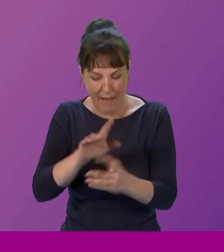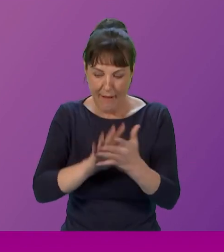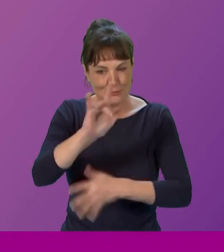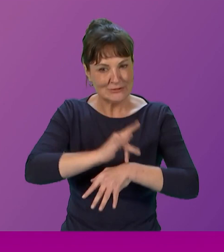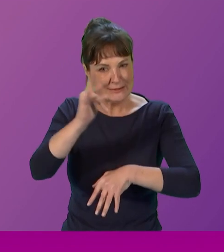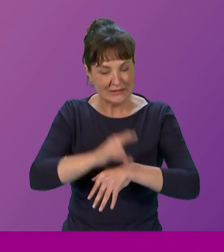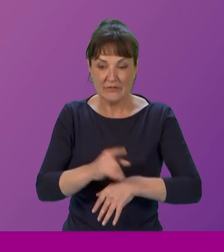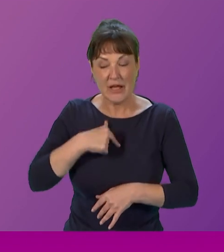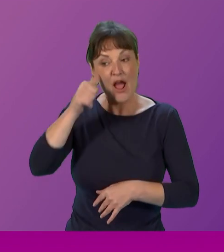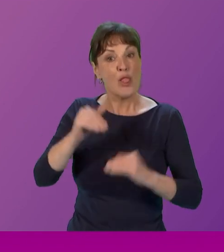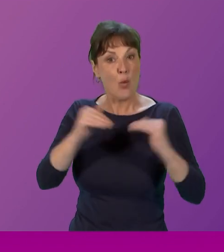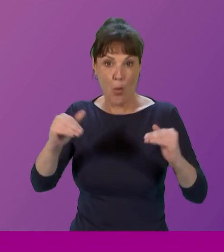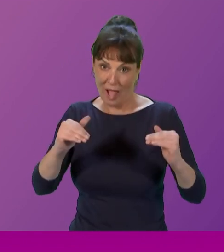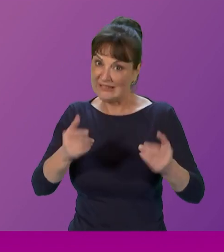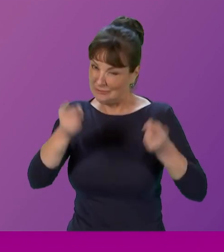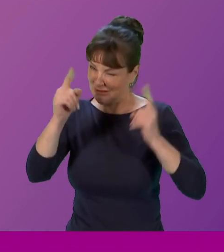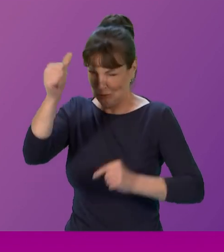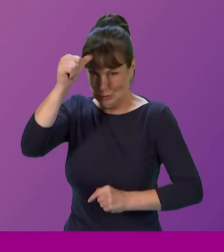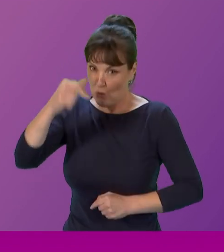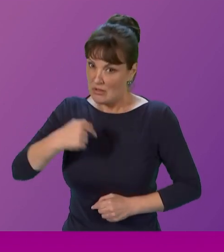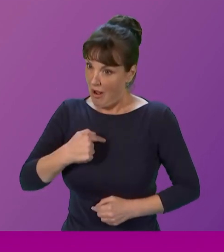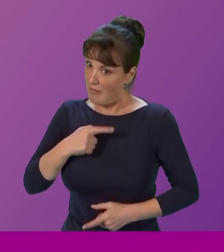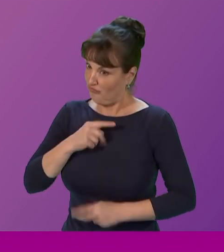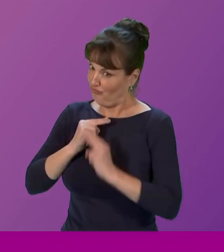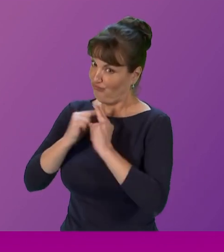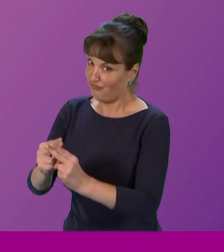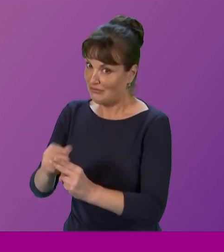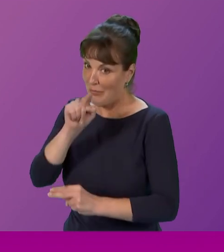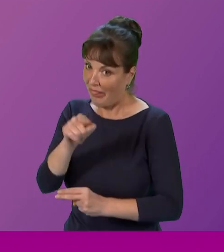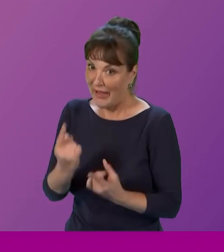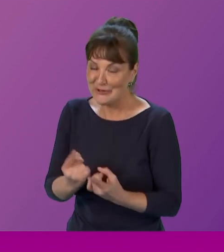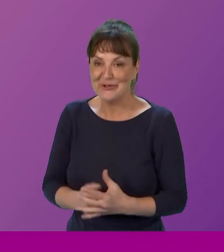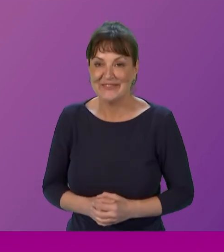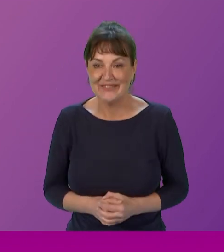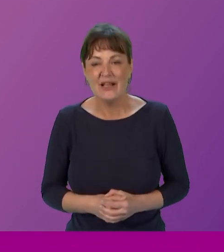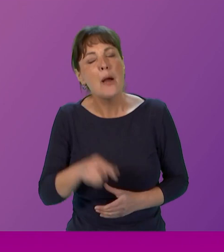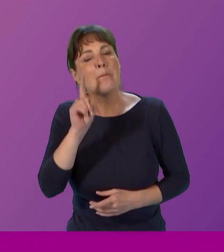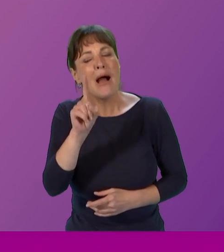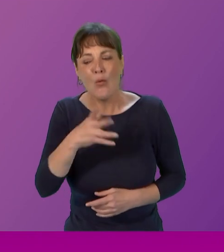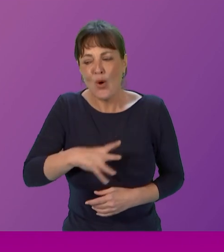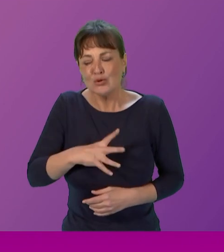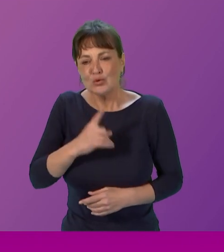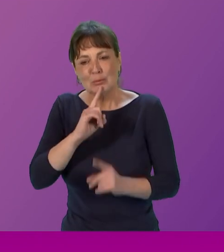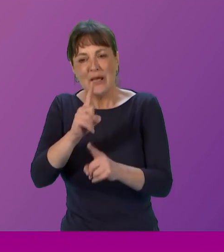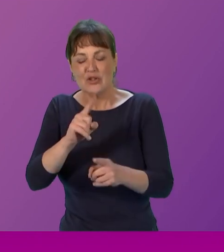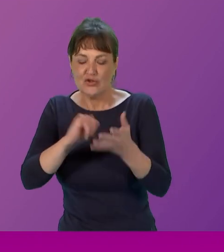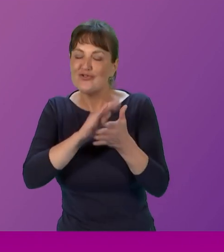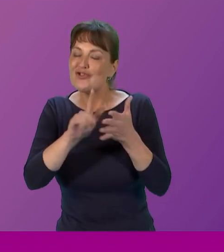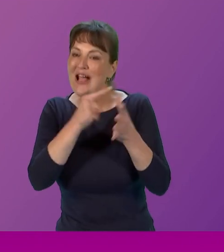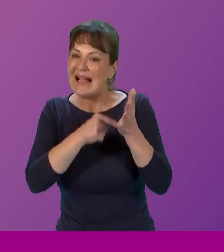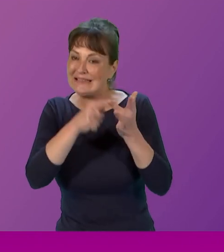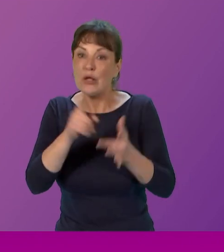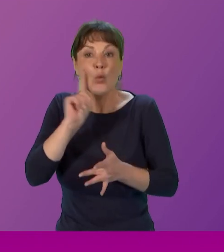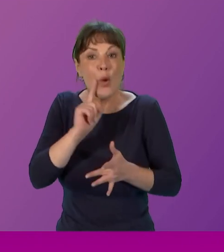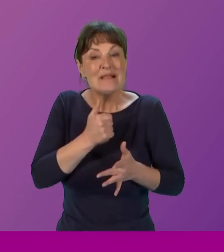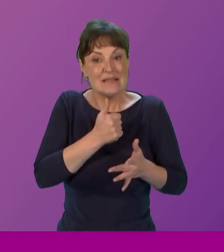how vocal I am on these issues. Um, but to also mention the work of, um, Shakti women's aid, for instance, now, um, that